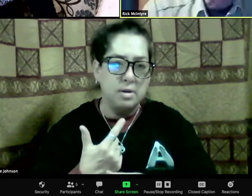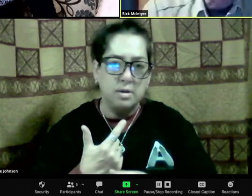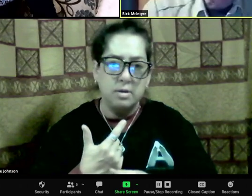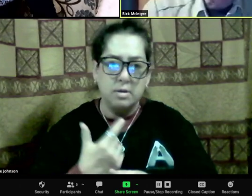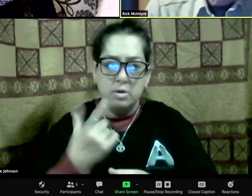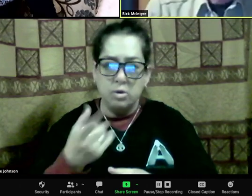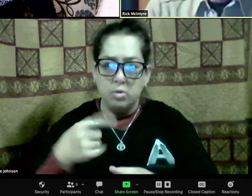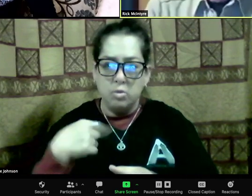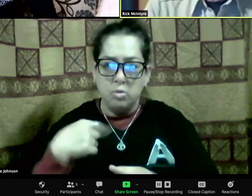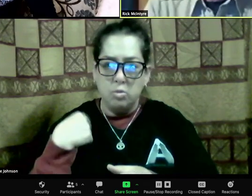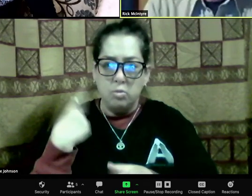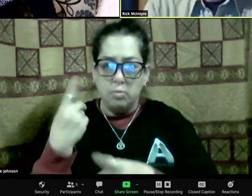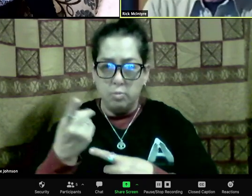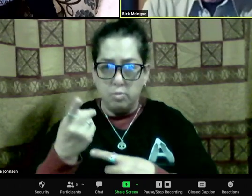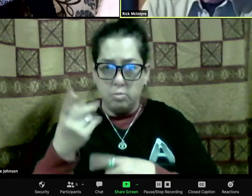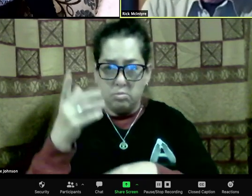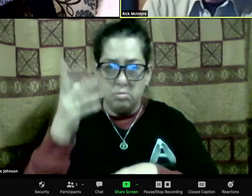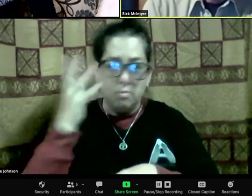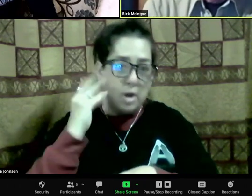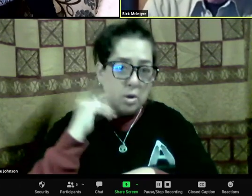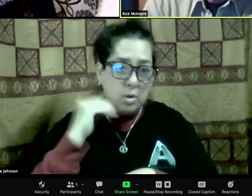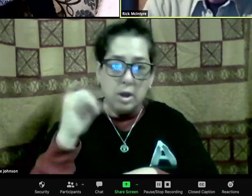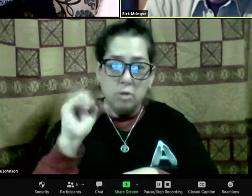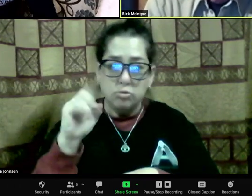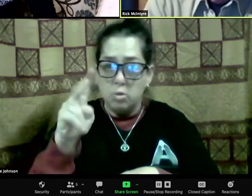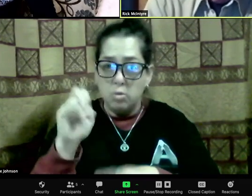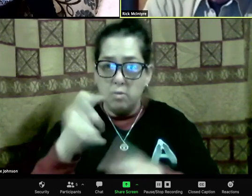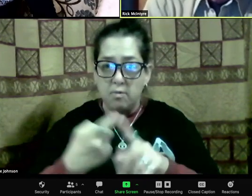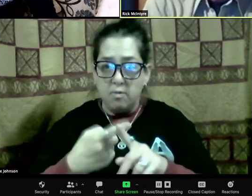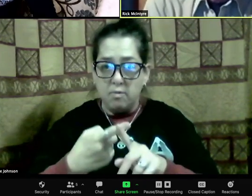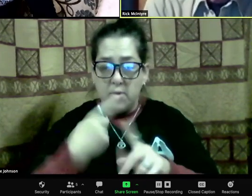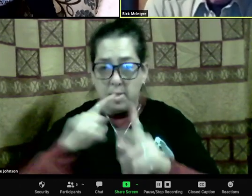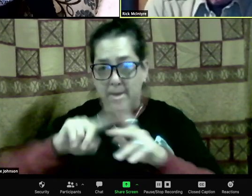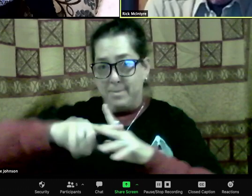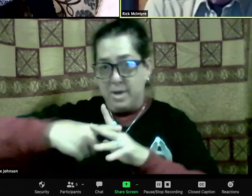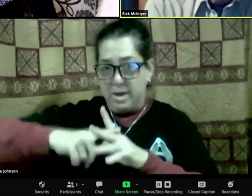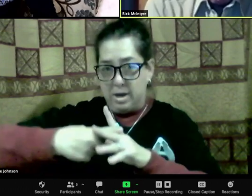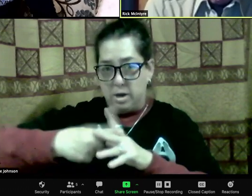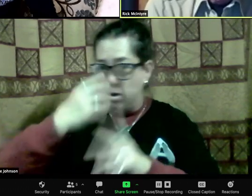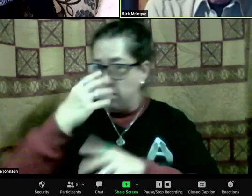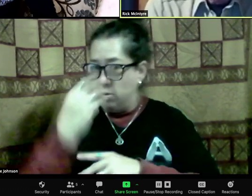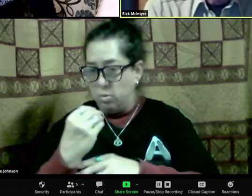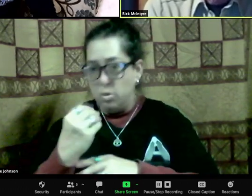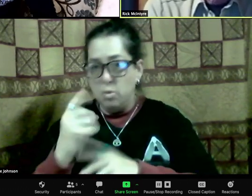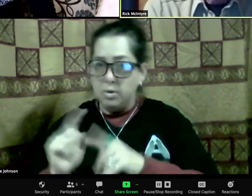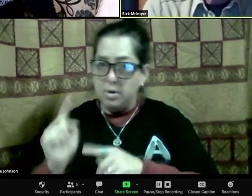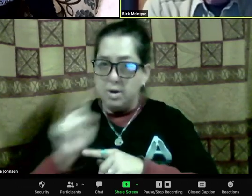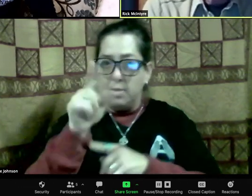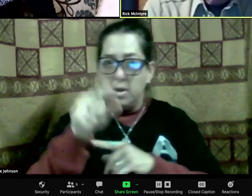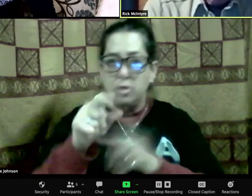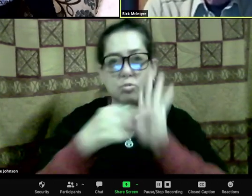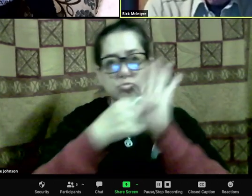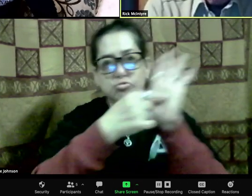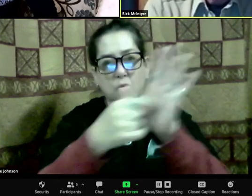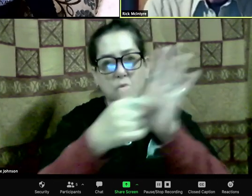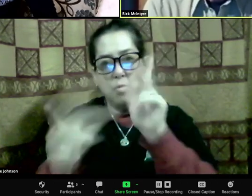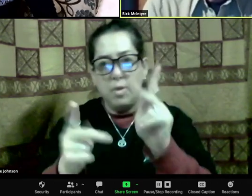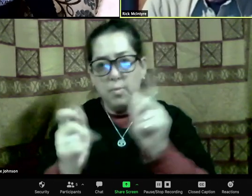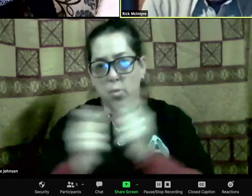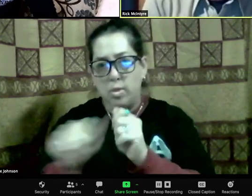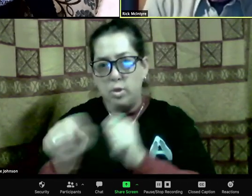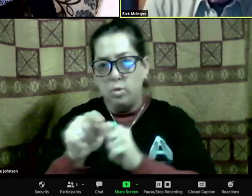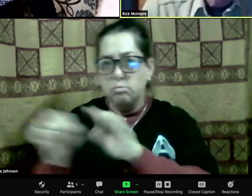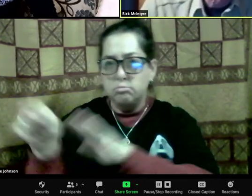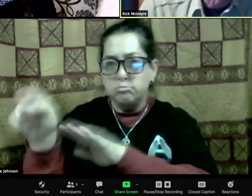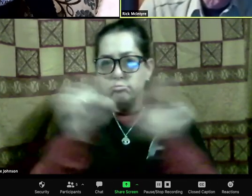is the Rose Creek pack, the pack where 21 and his mother were in for six months and where his parents were